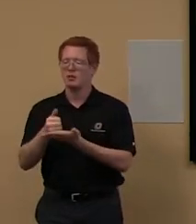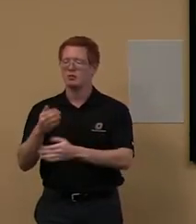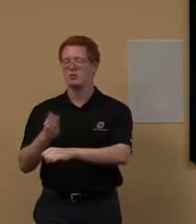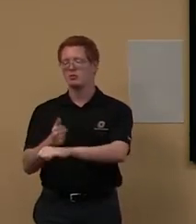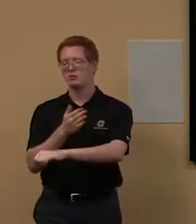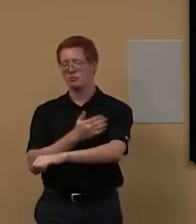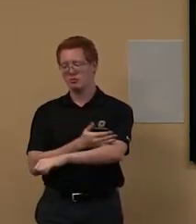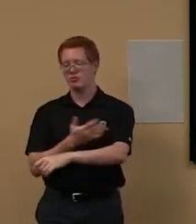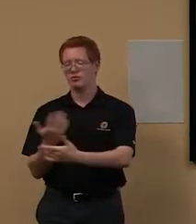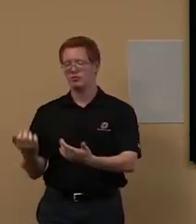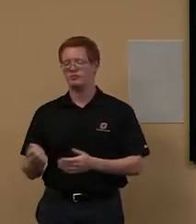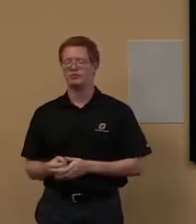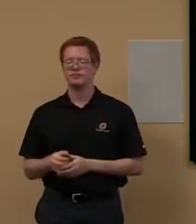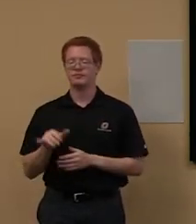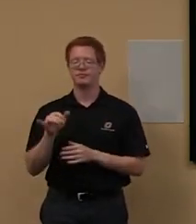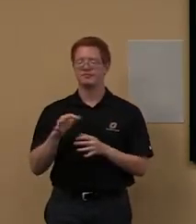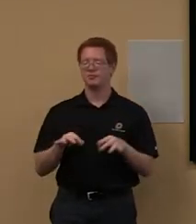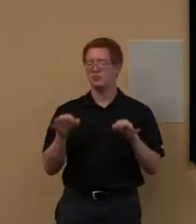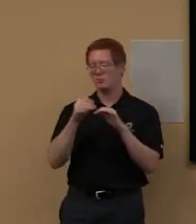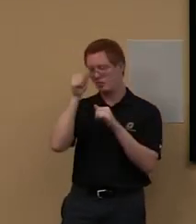it's really important to remember that.